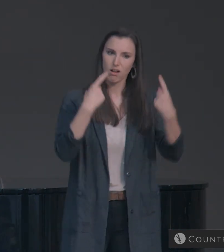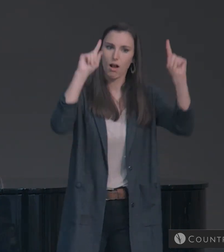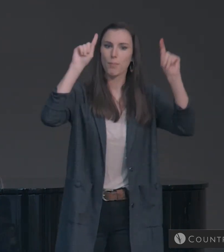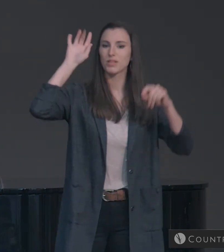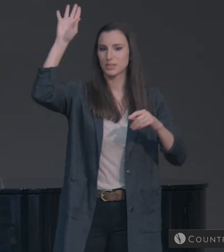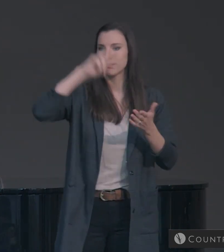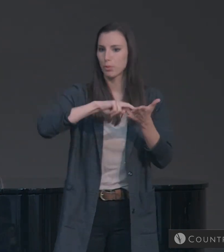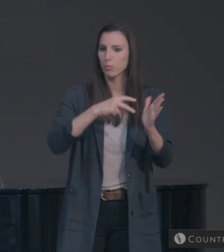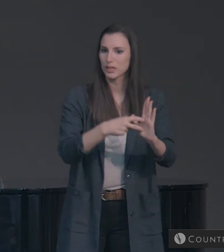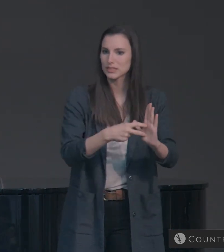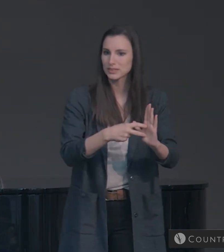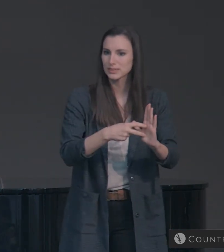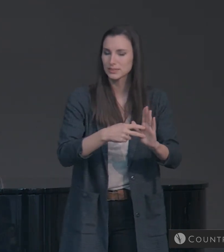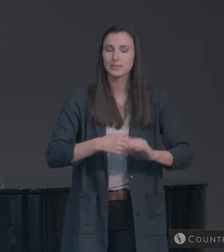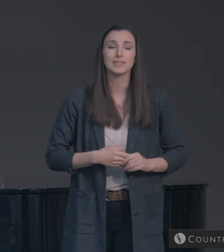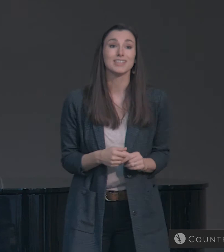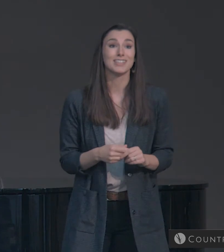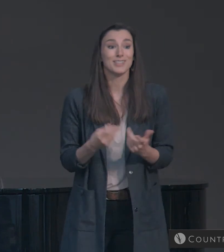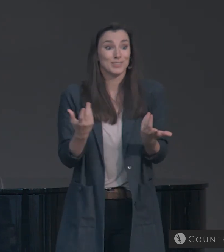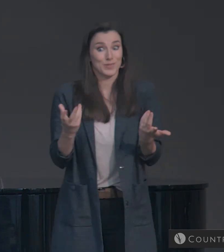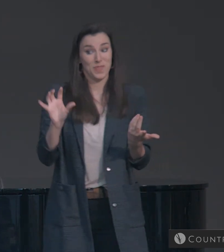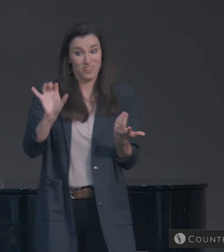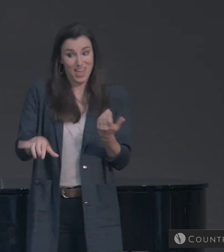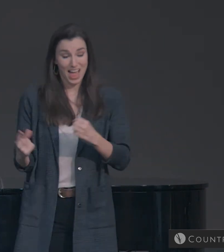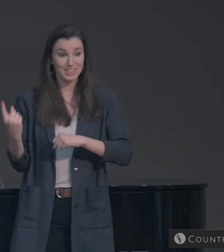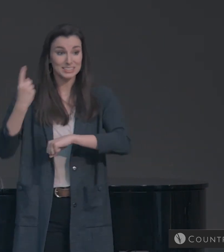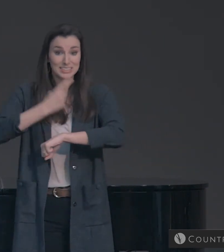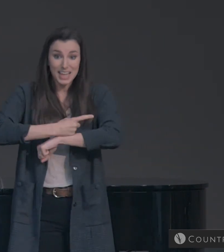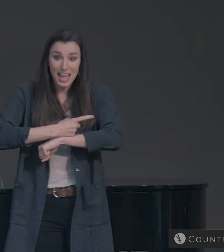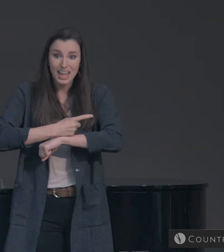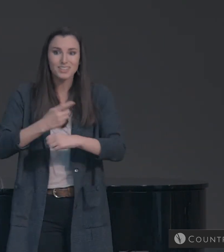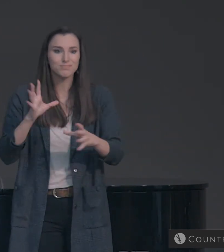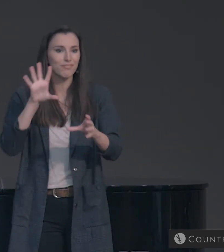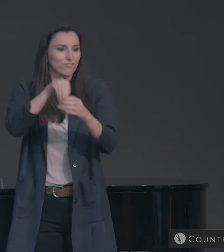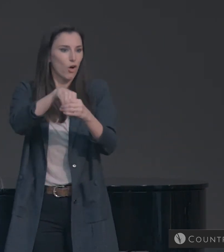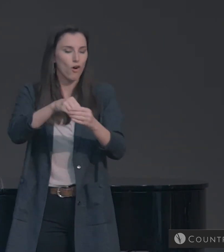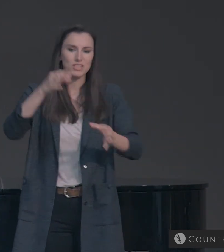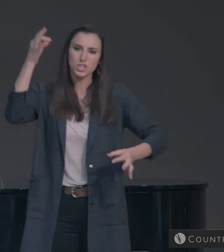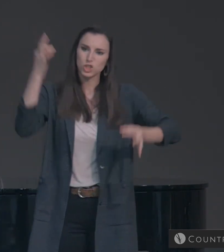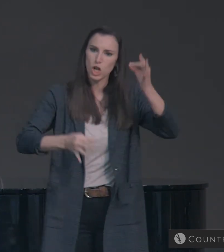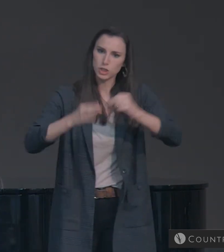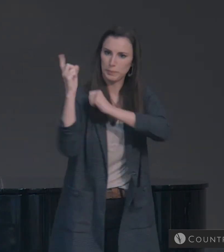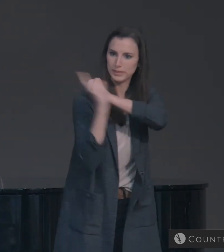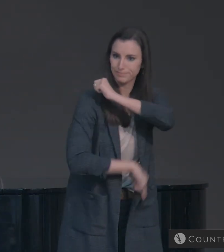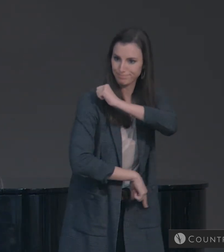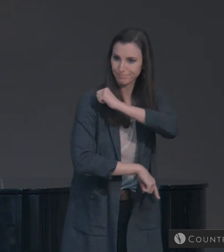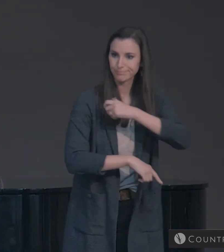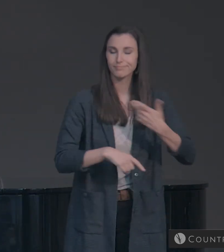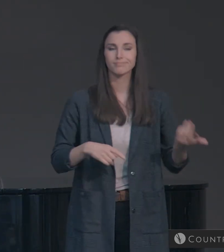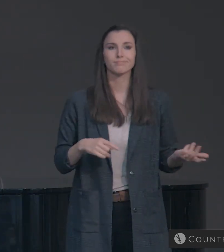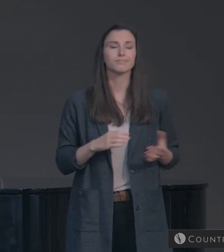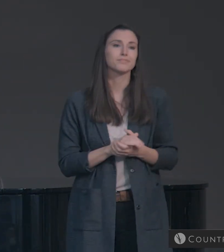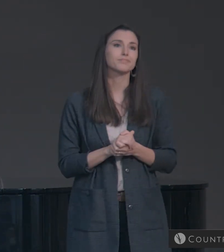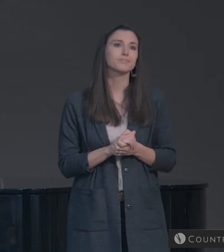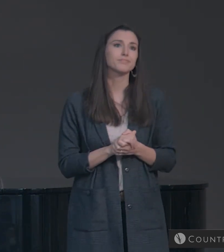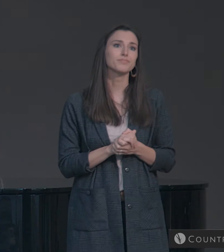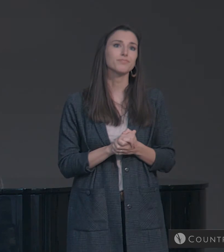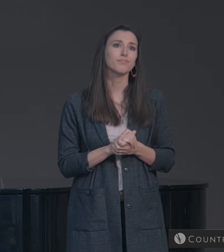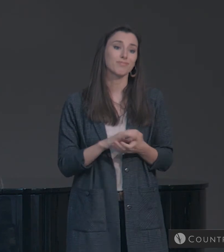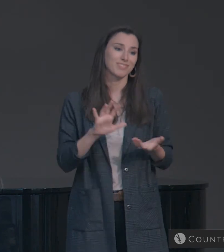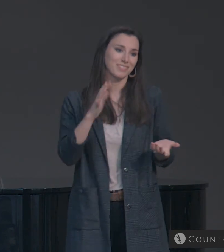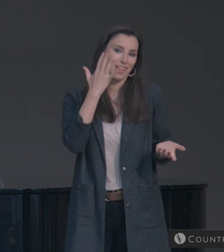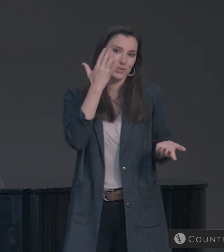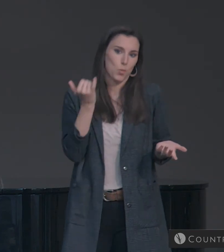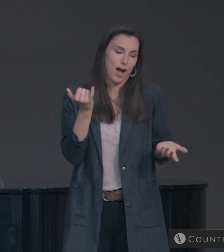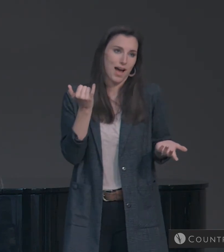purposes. so naturally, this day carries with it judgment. Which is why